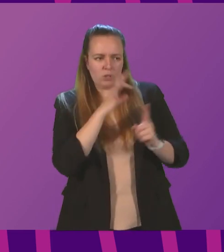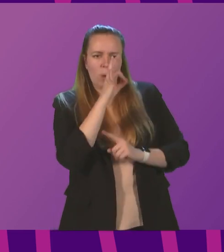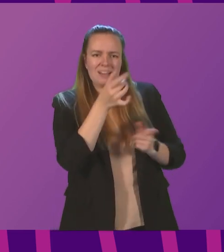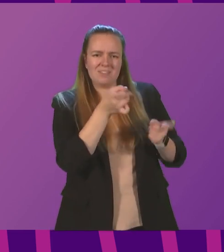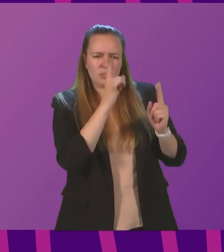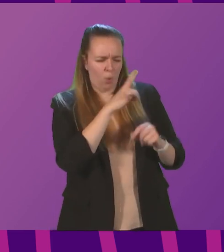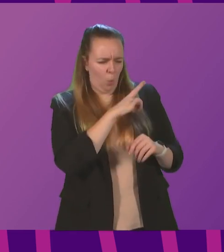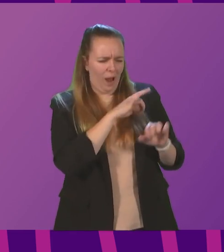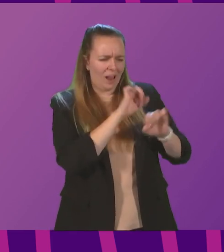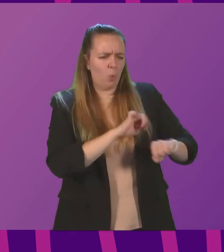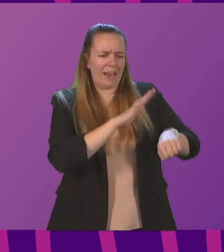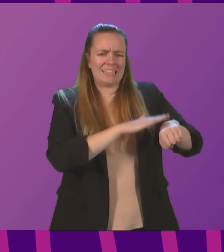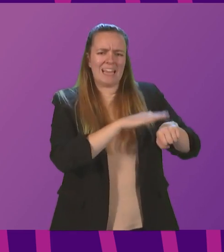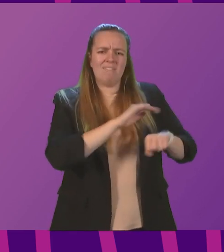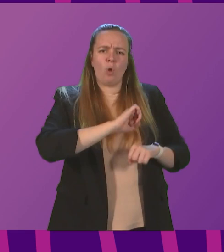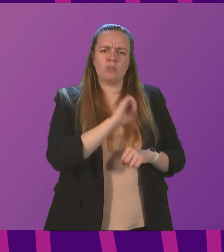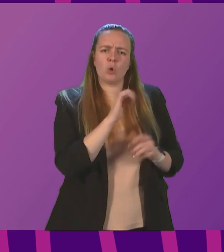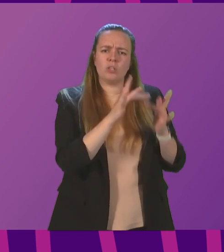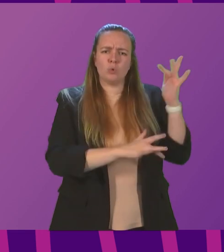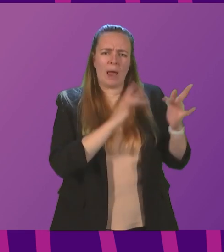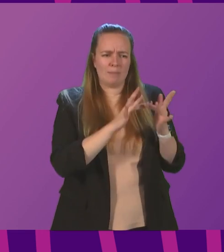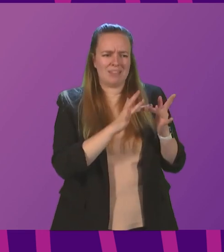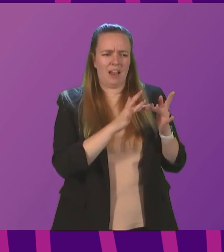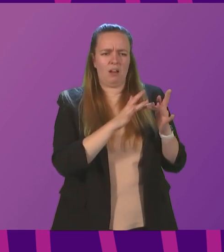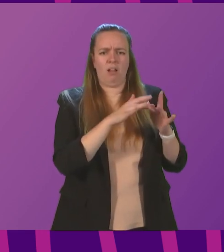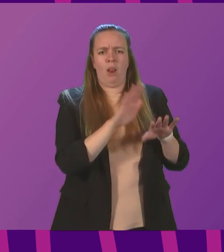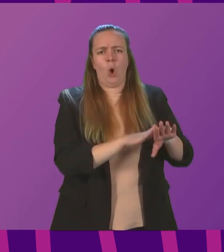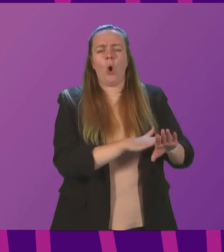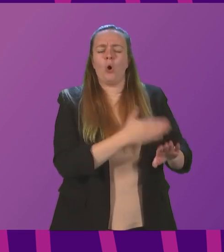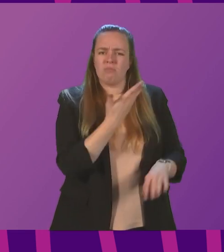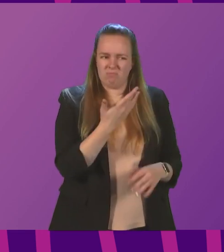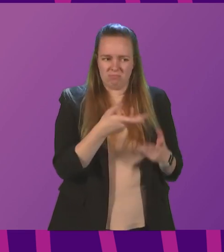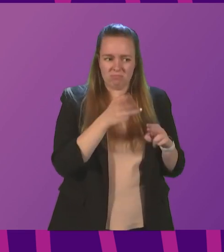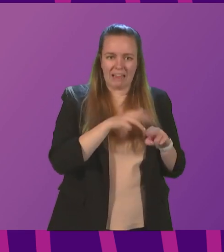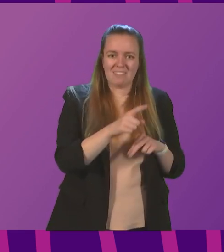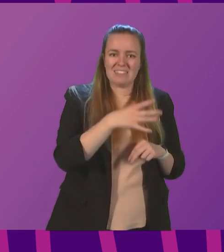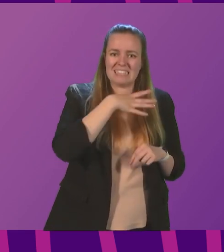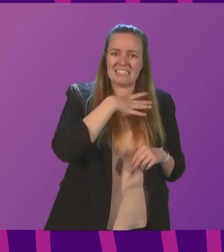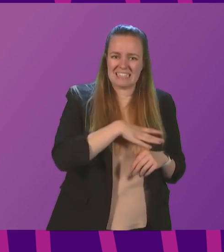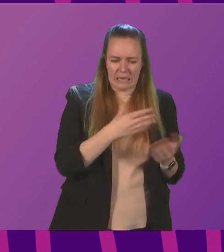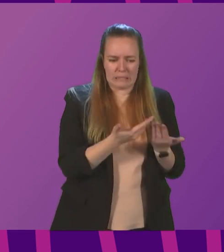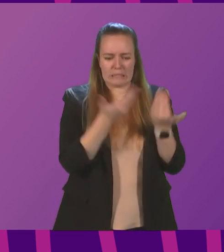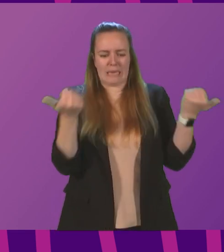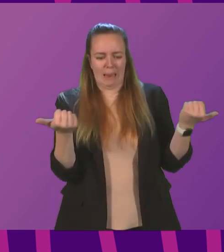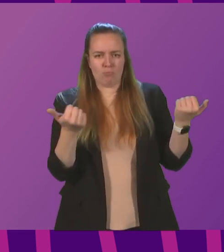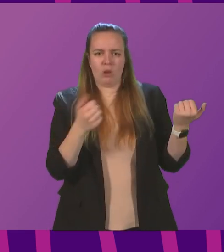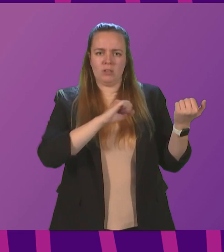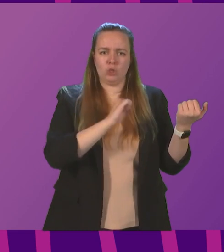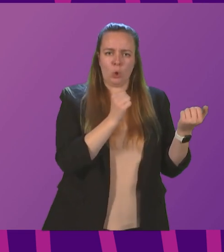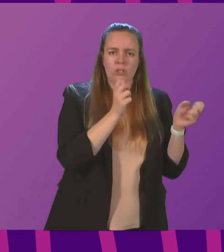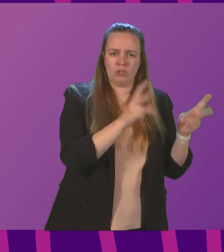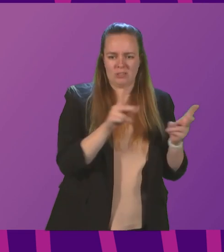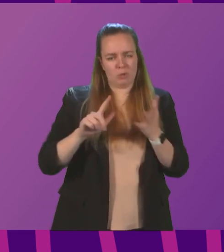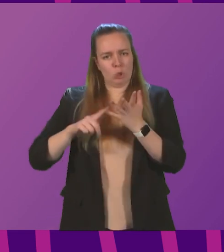why the wait times for the Scottish website are so long and whether there is a need for a separate Scottish system when the UK